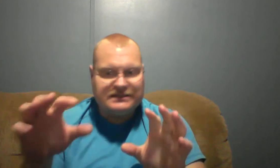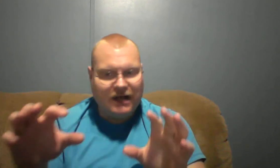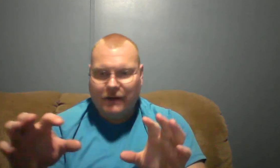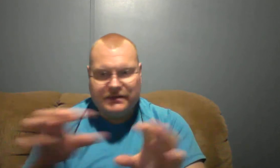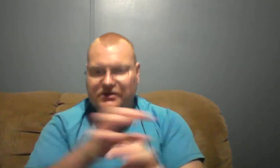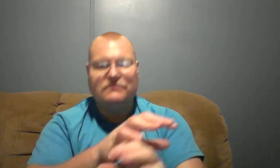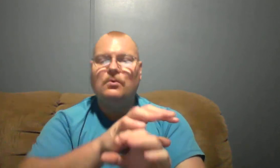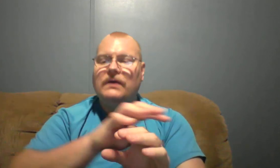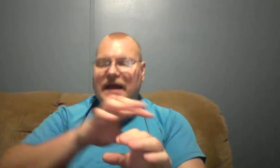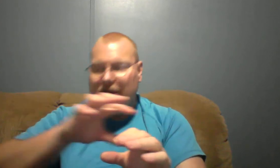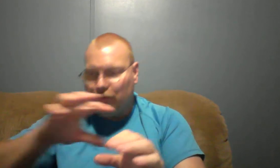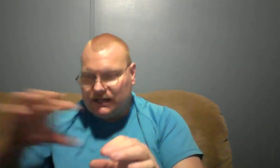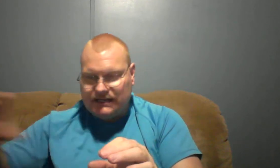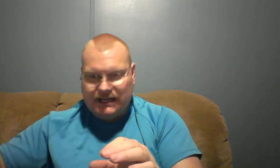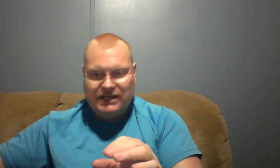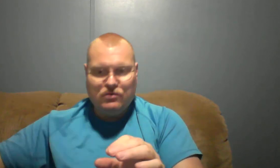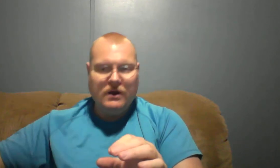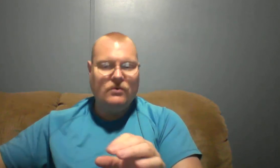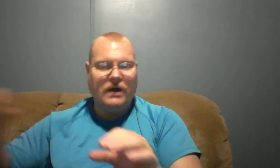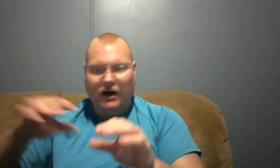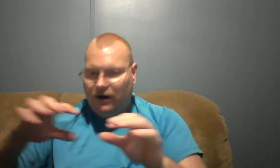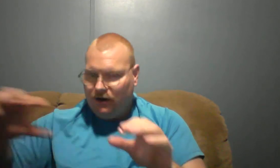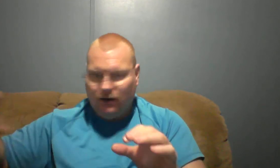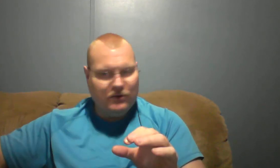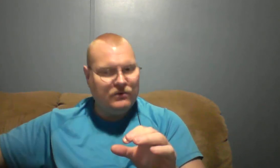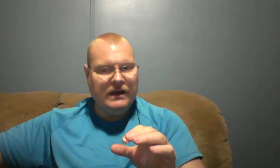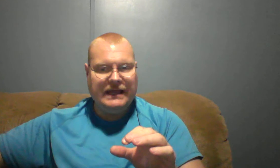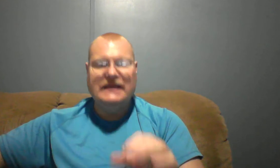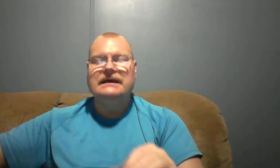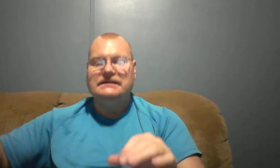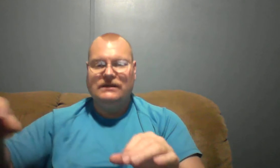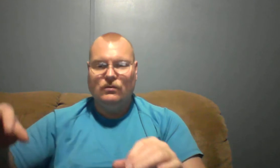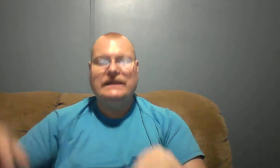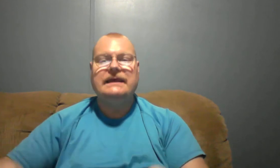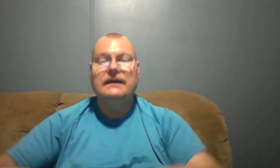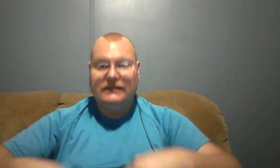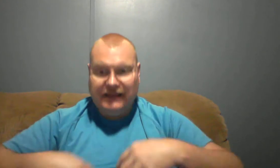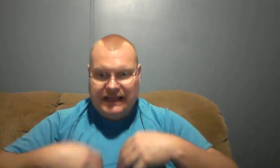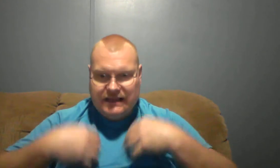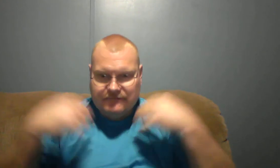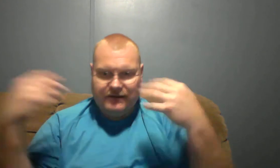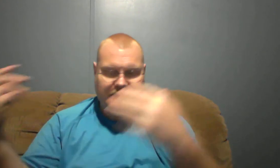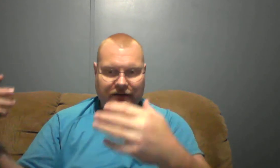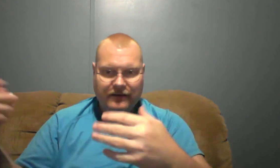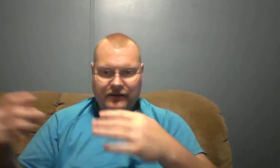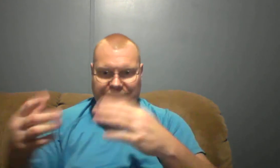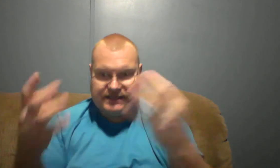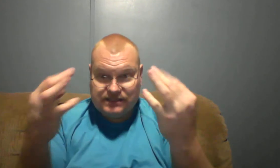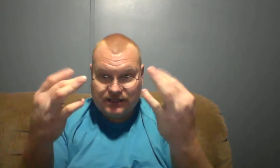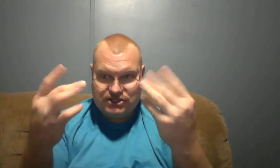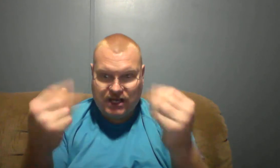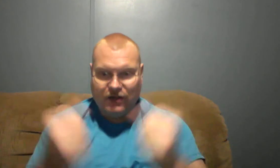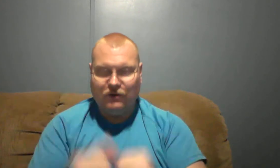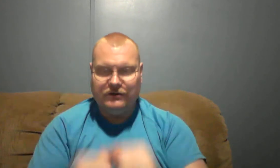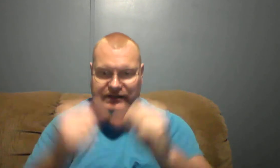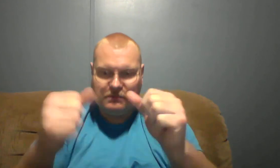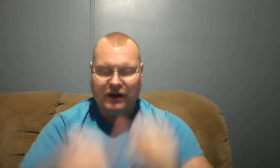stop at a certain point it will continue on all the way till we leave this shell this body.